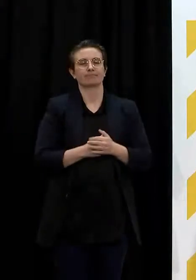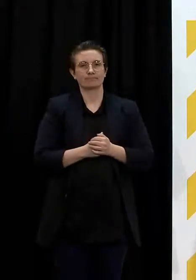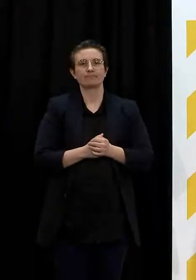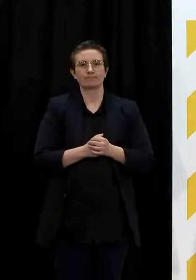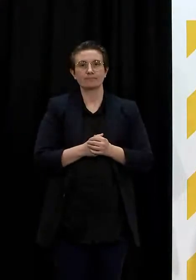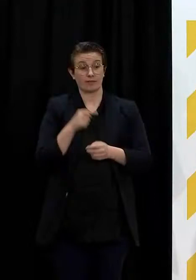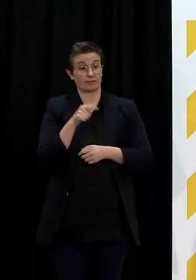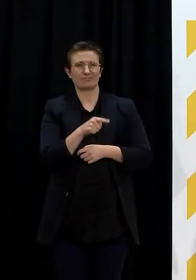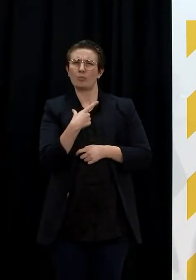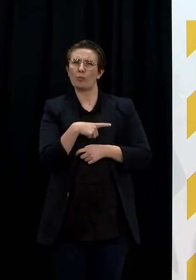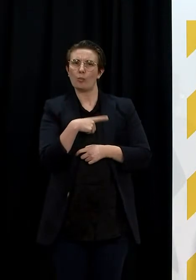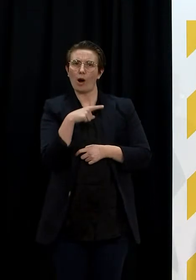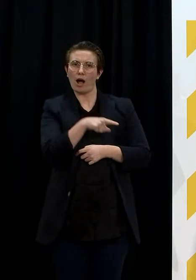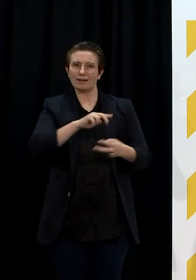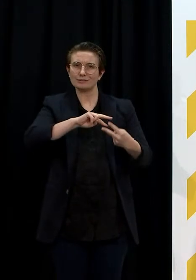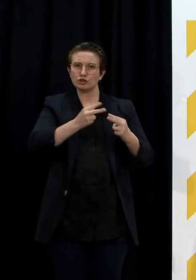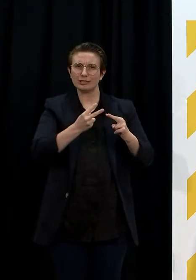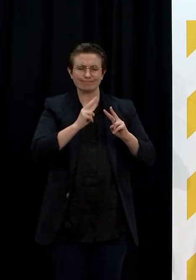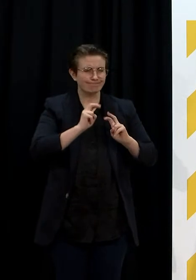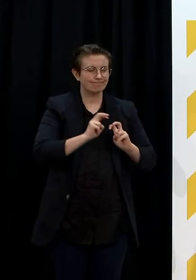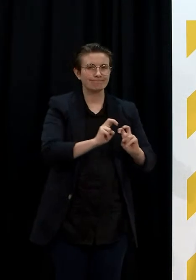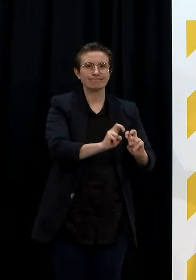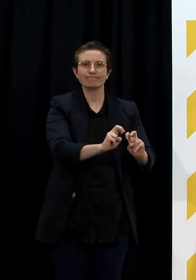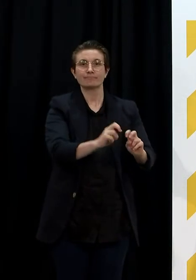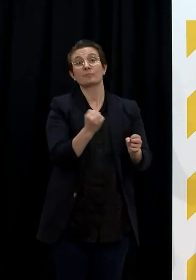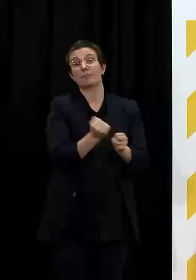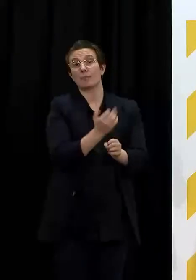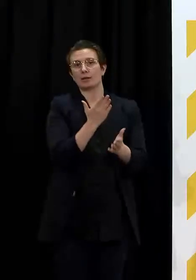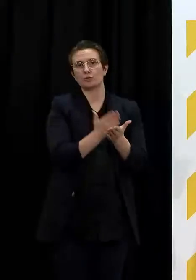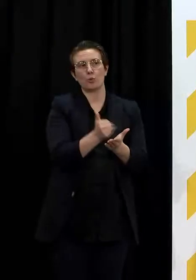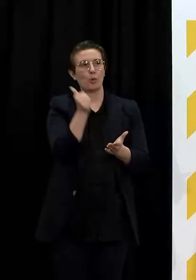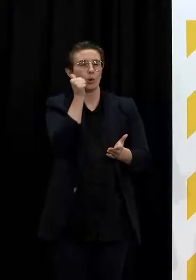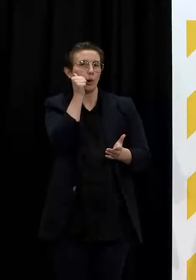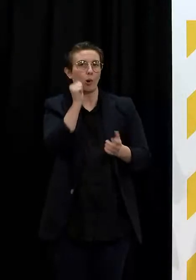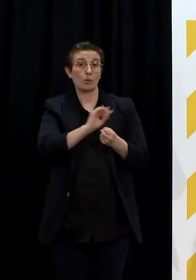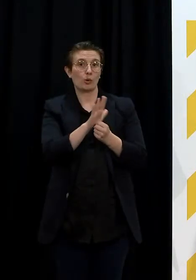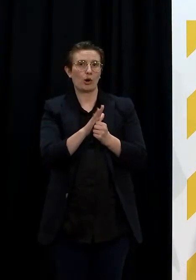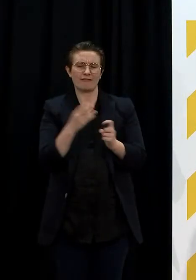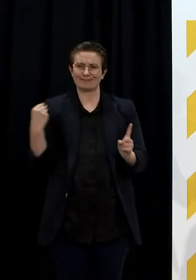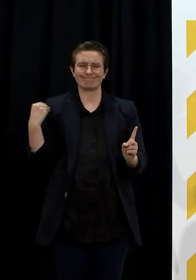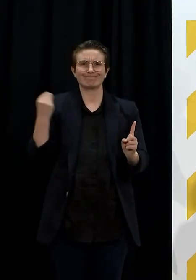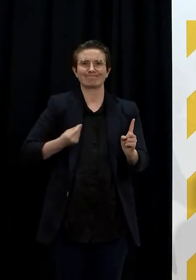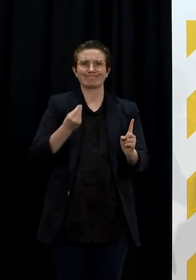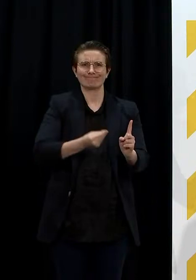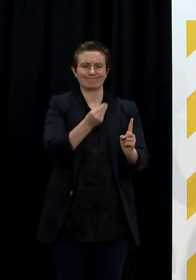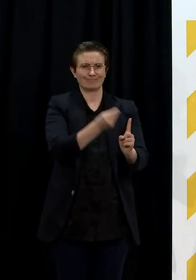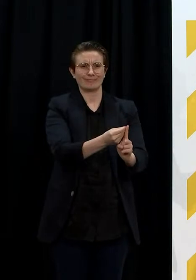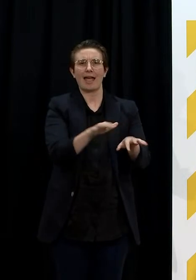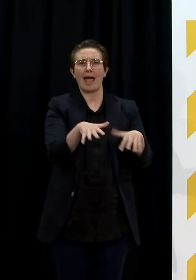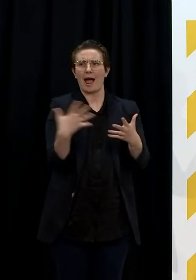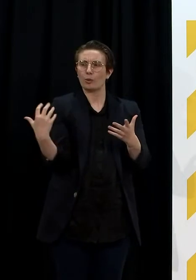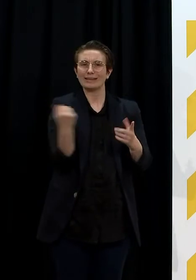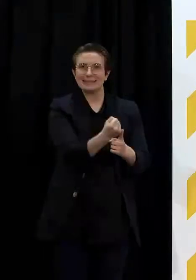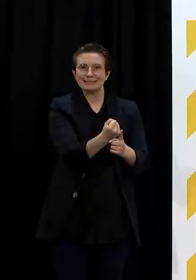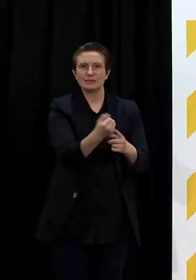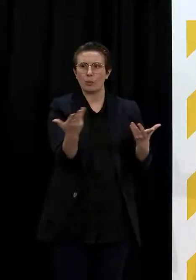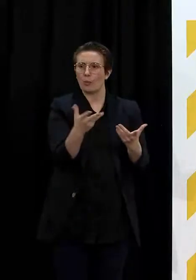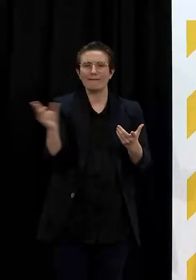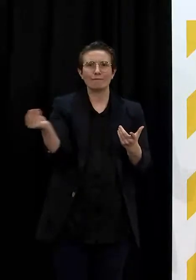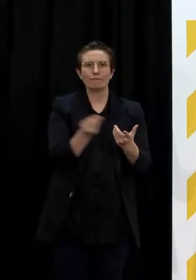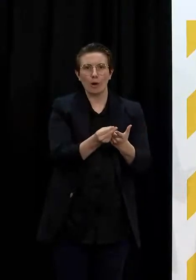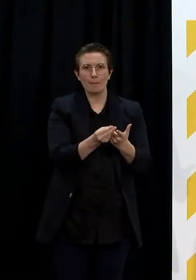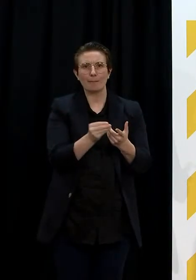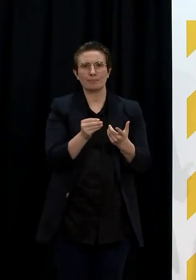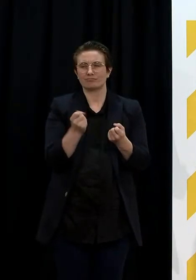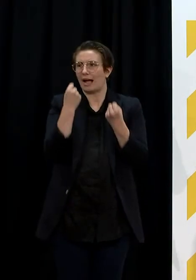serves many functions, including investigation of the current source outbreaks and understanding, of course, of the variant that has